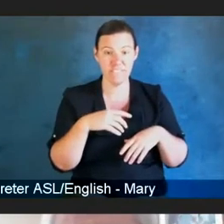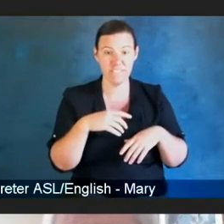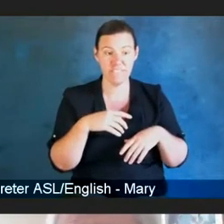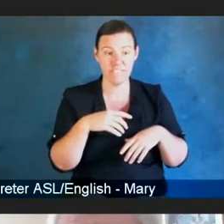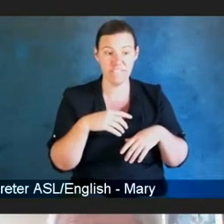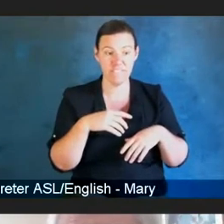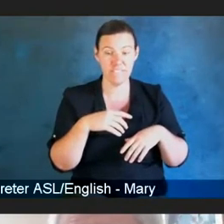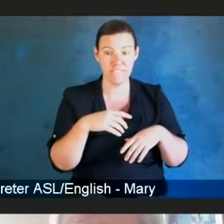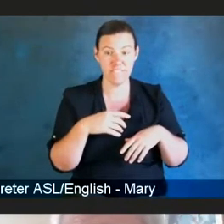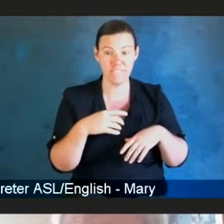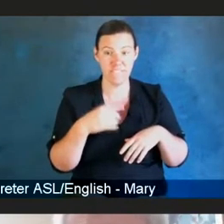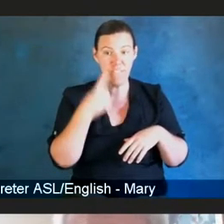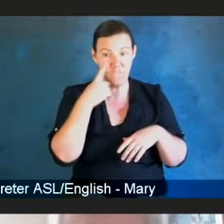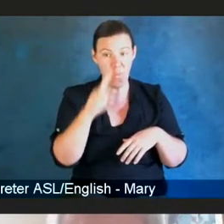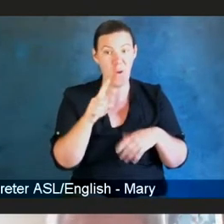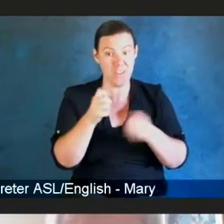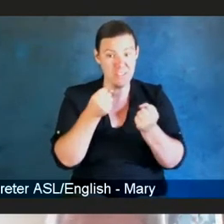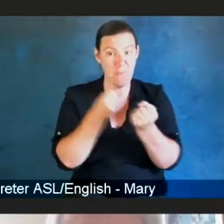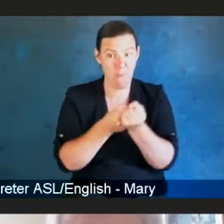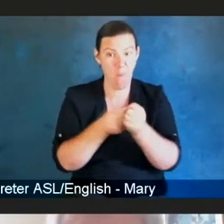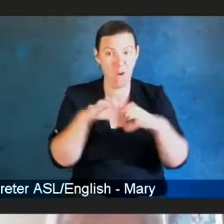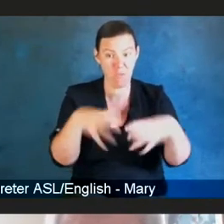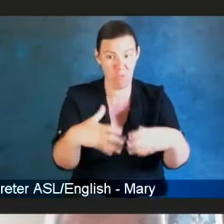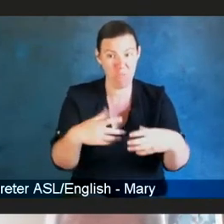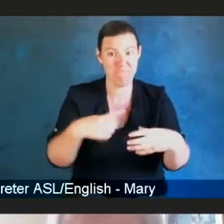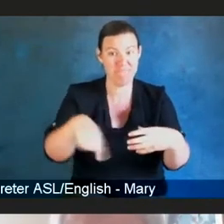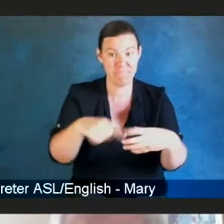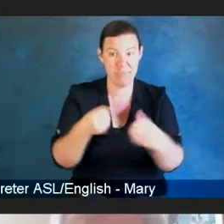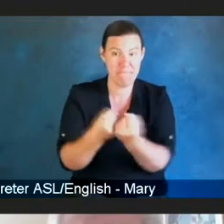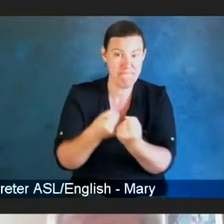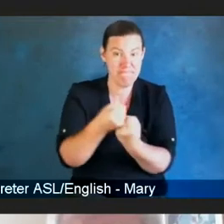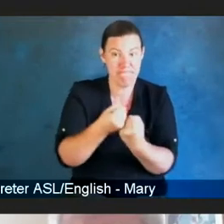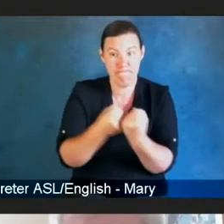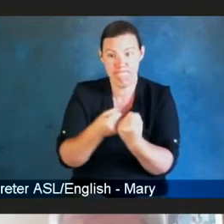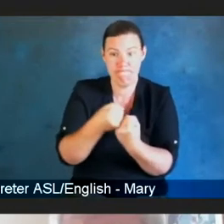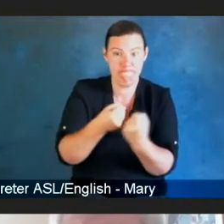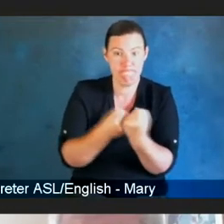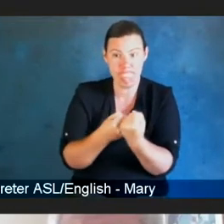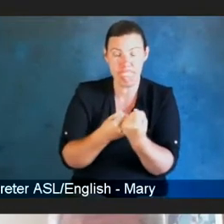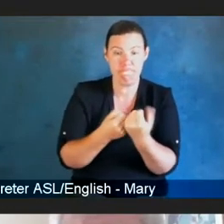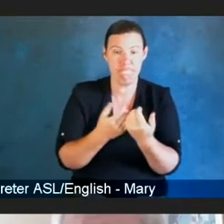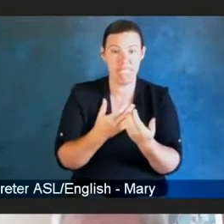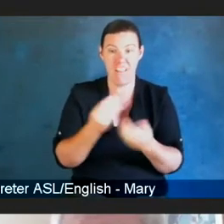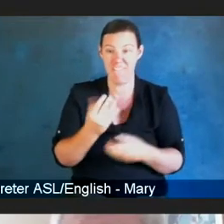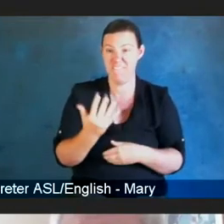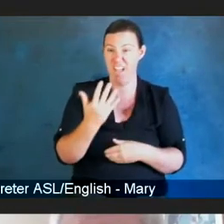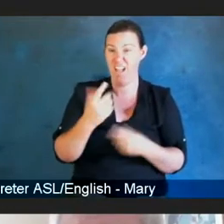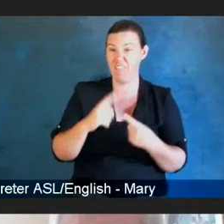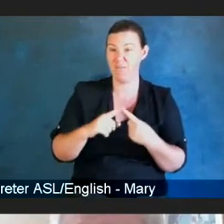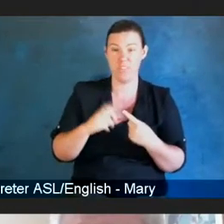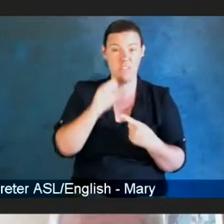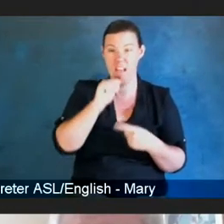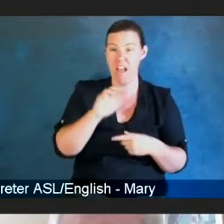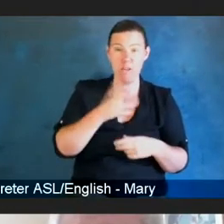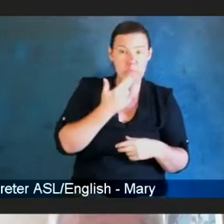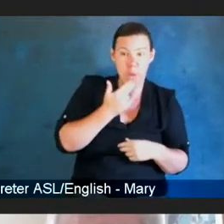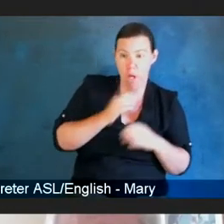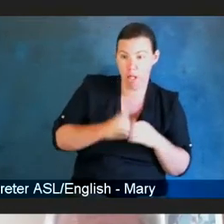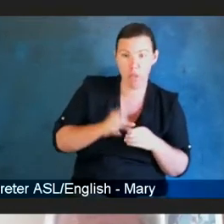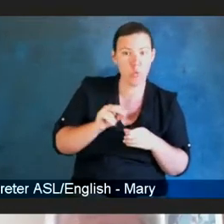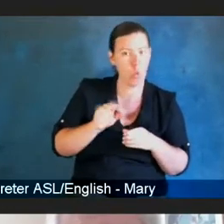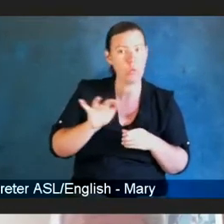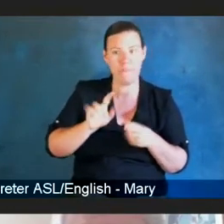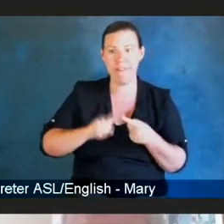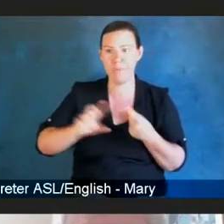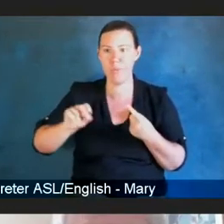And it wasn't like five or seven people that were in our support group. It was 25 to